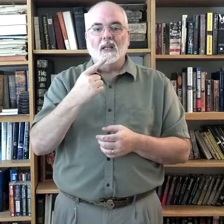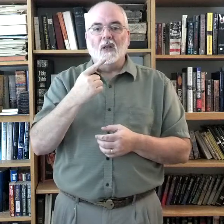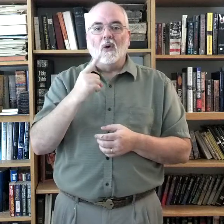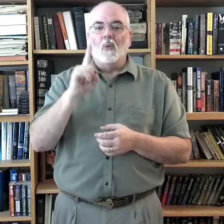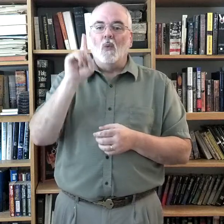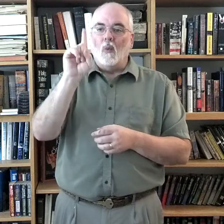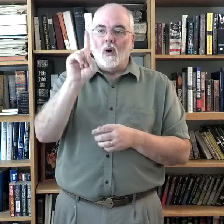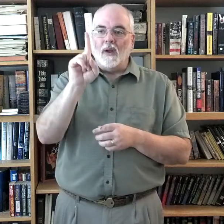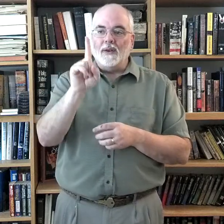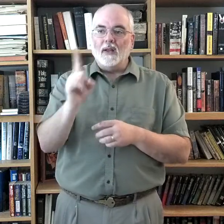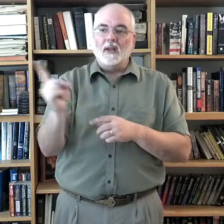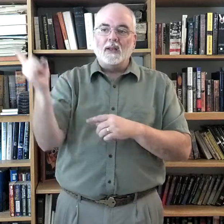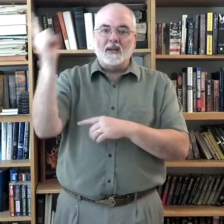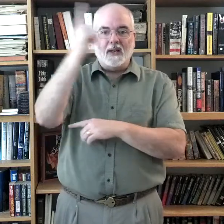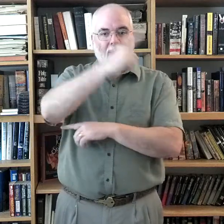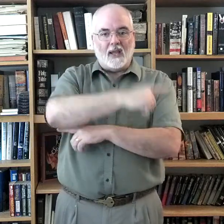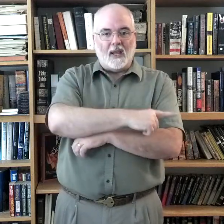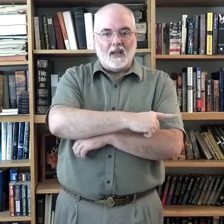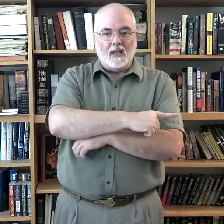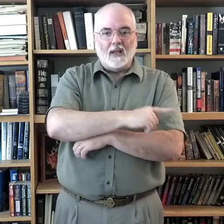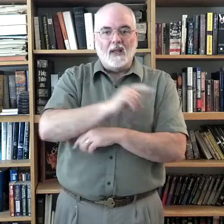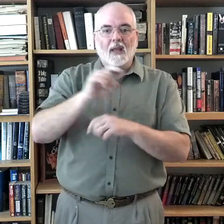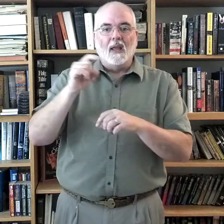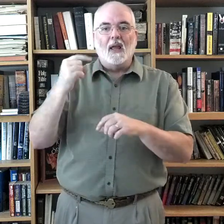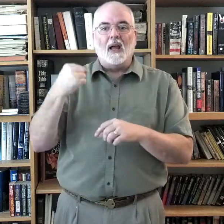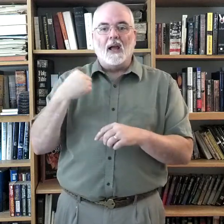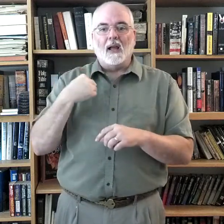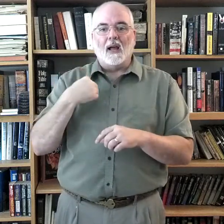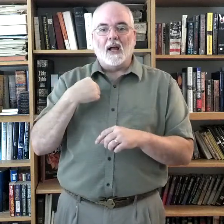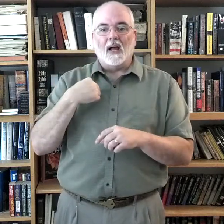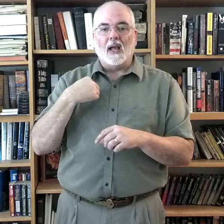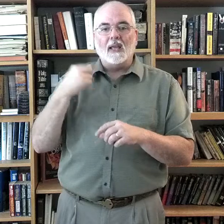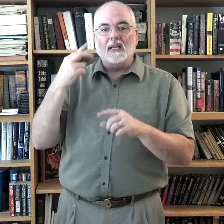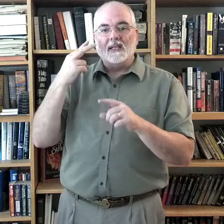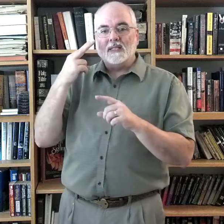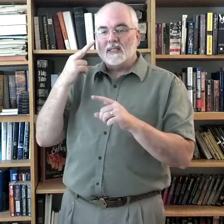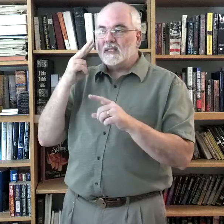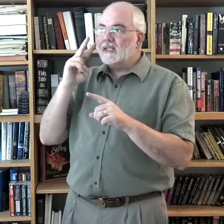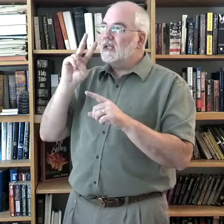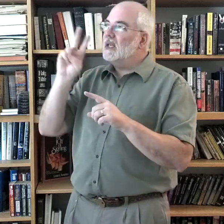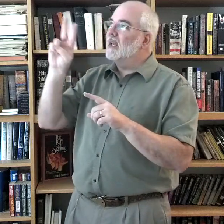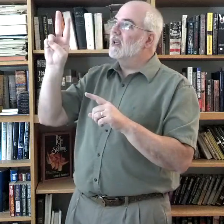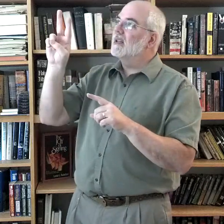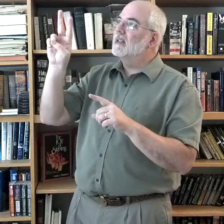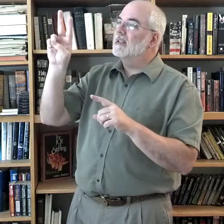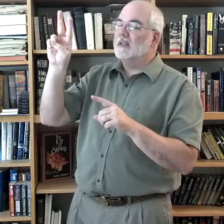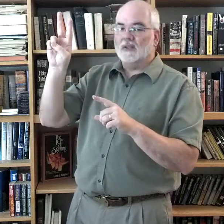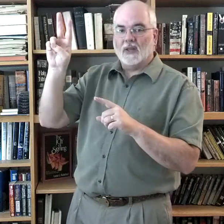One. Day. I. See. Okay?